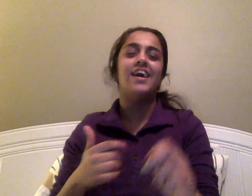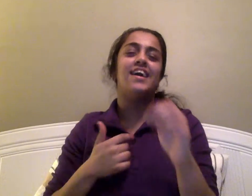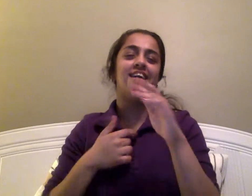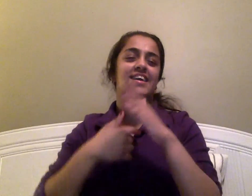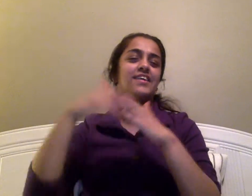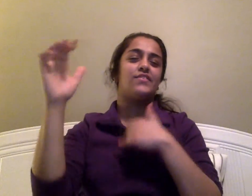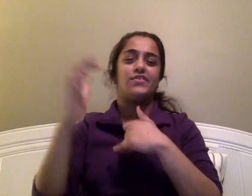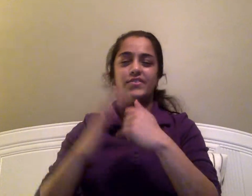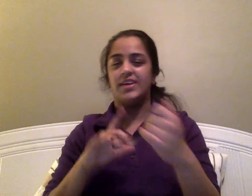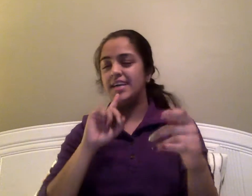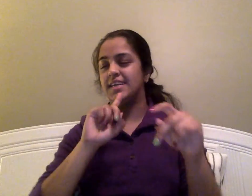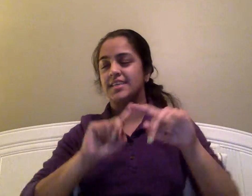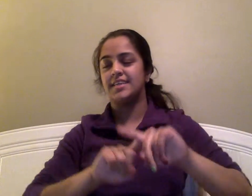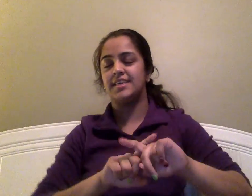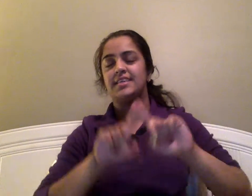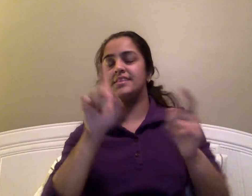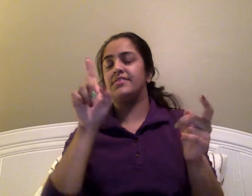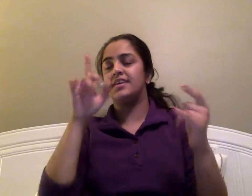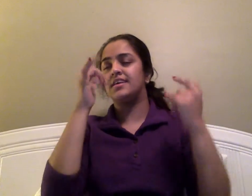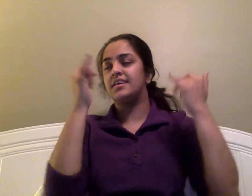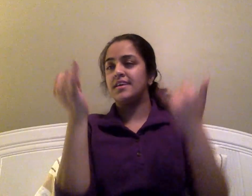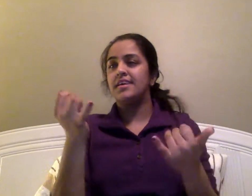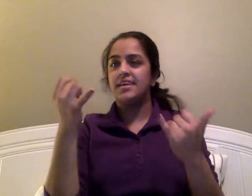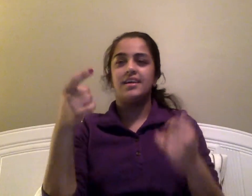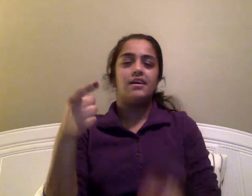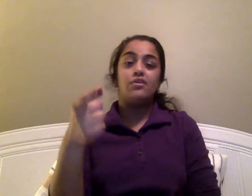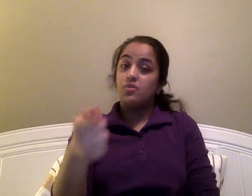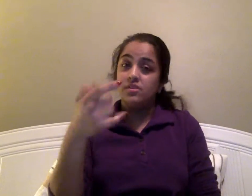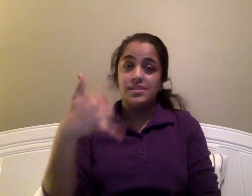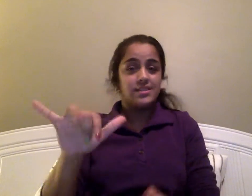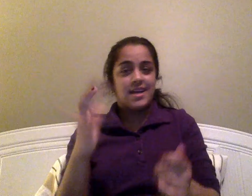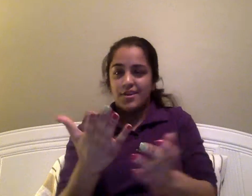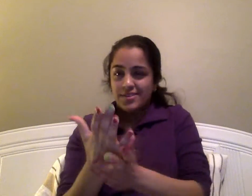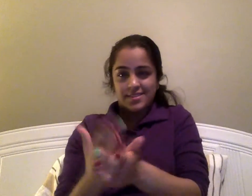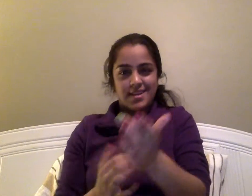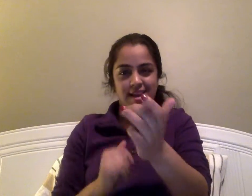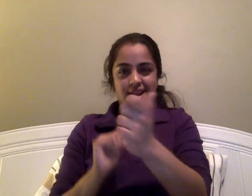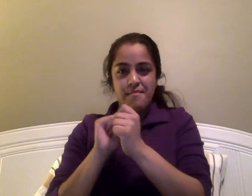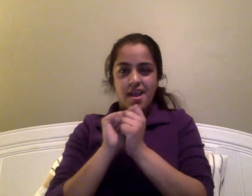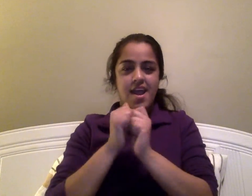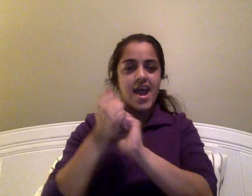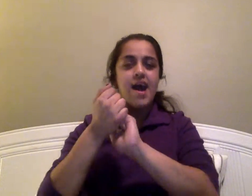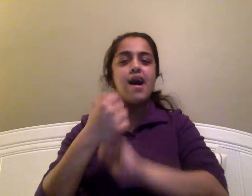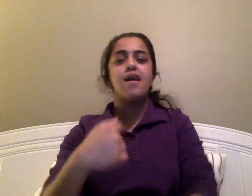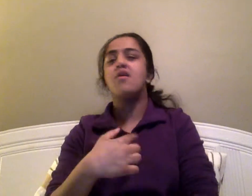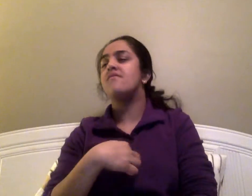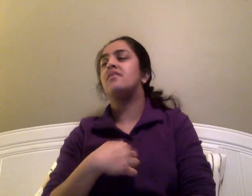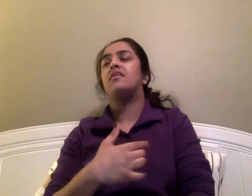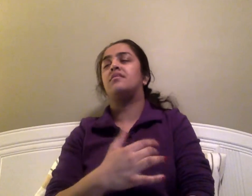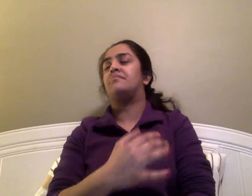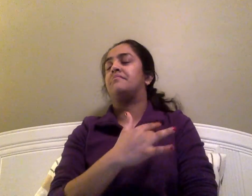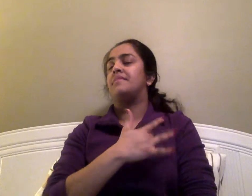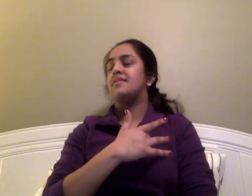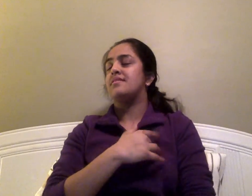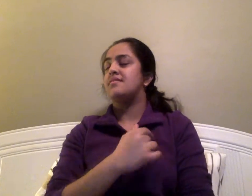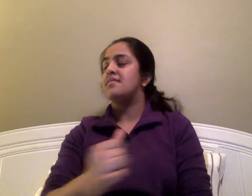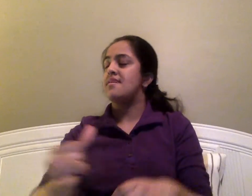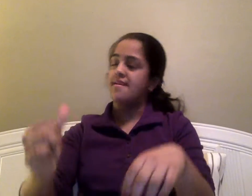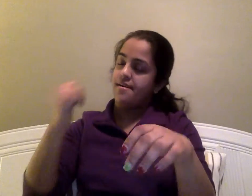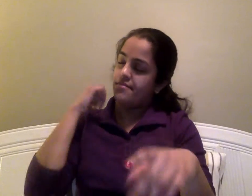and even though it's different different now, you're still here somehow, my heart won't let you